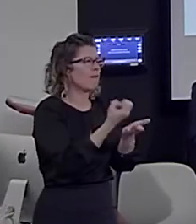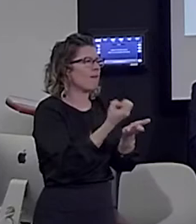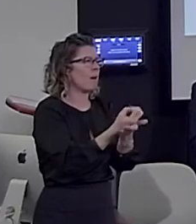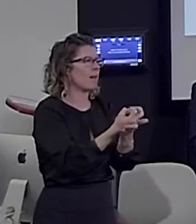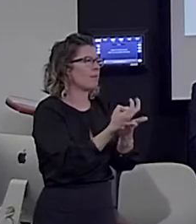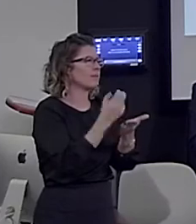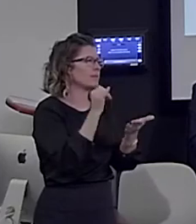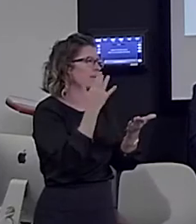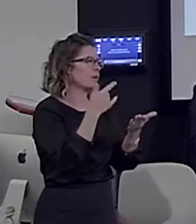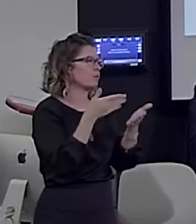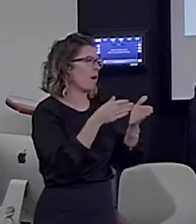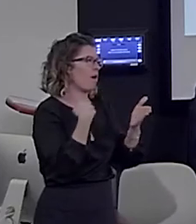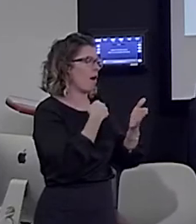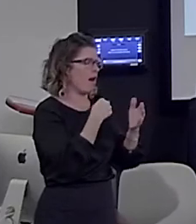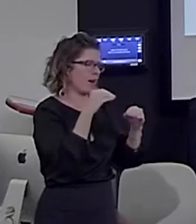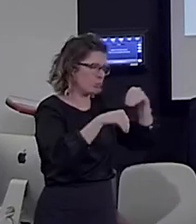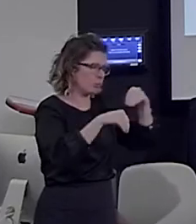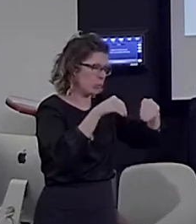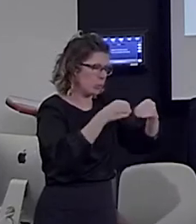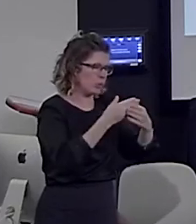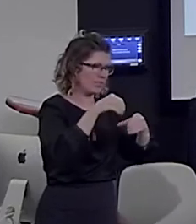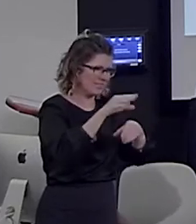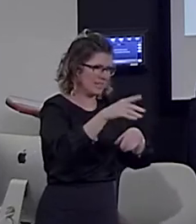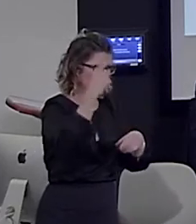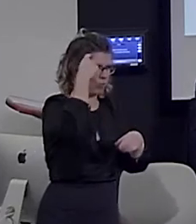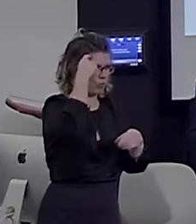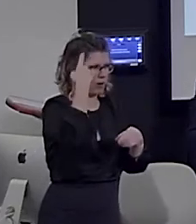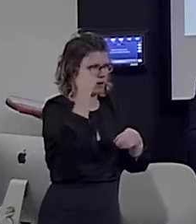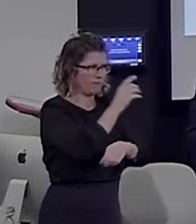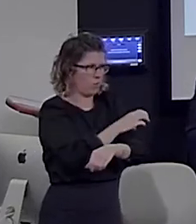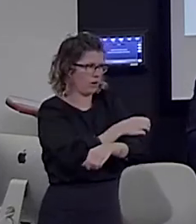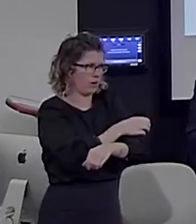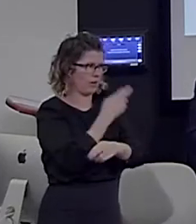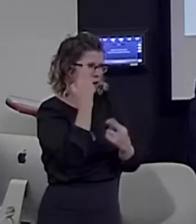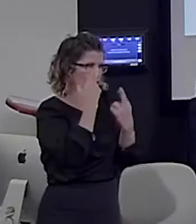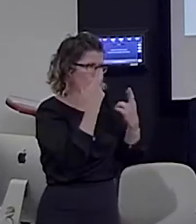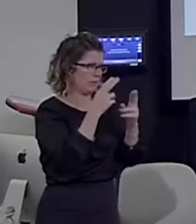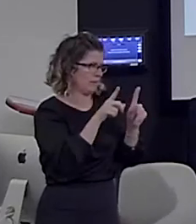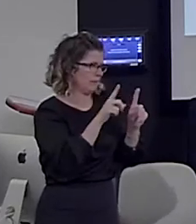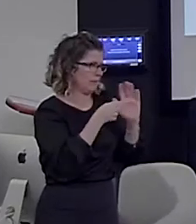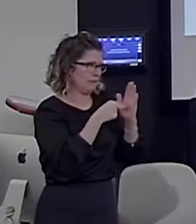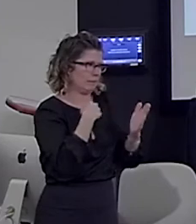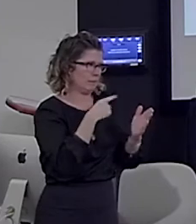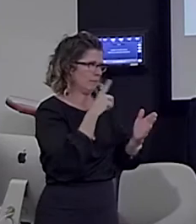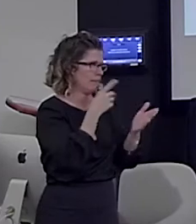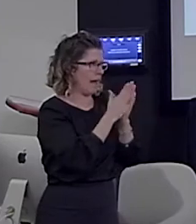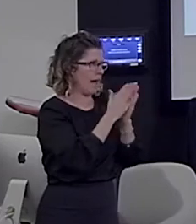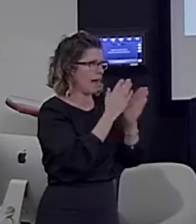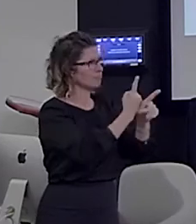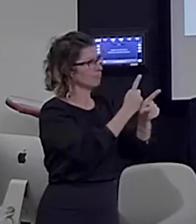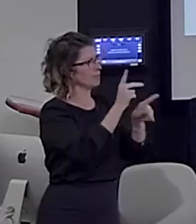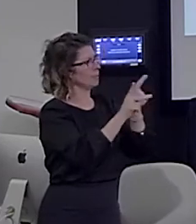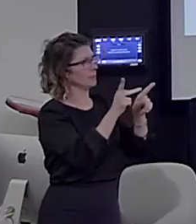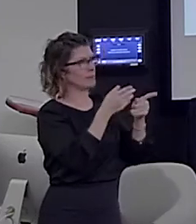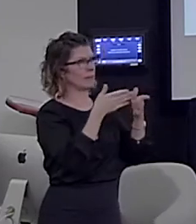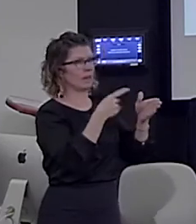electrodes deep inside the brain for clinical reasons. So, we're not asking for volunteers for implanting electrodes in the brain.